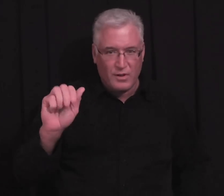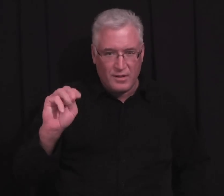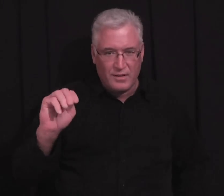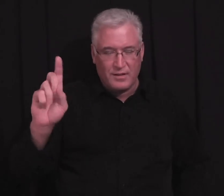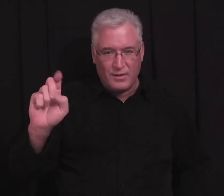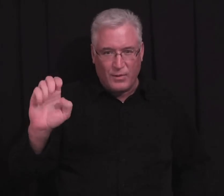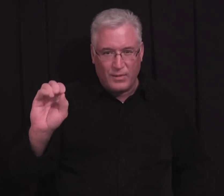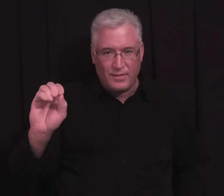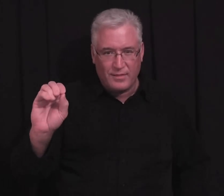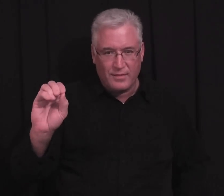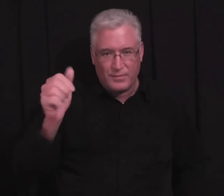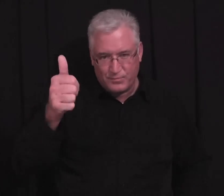Quorum deal.